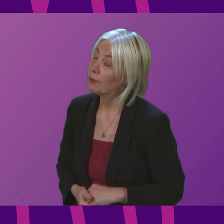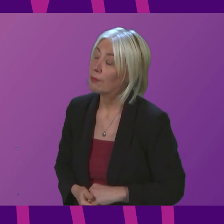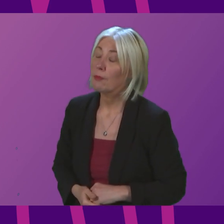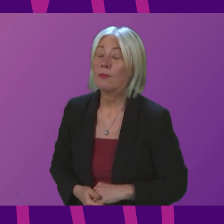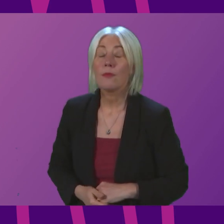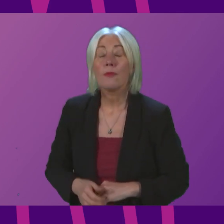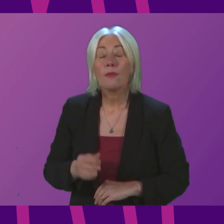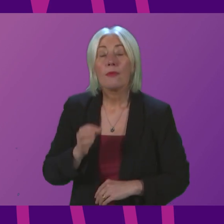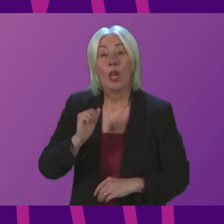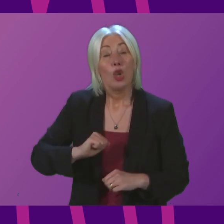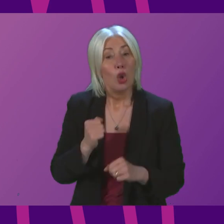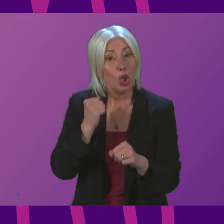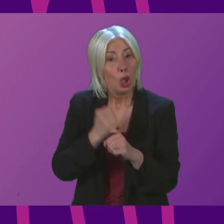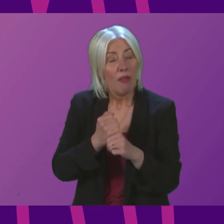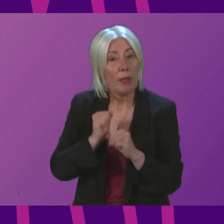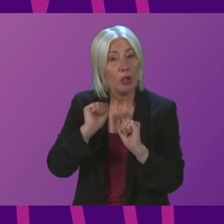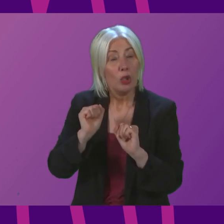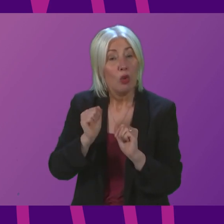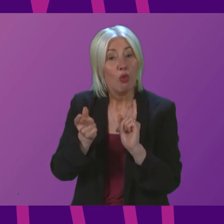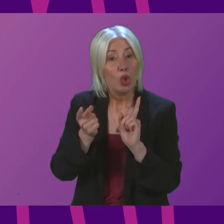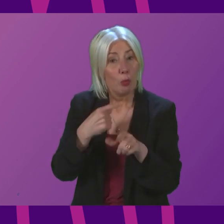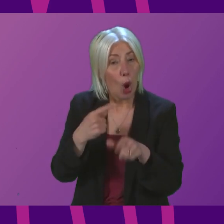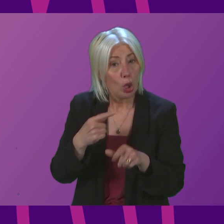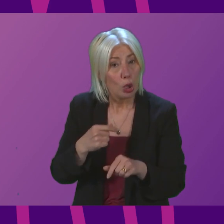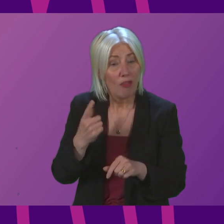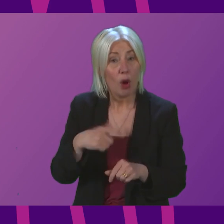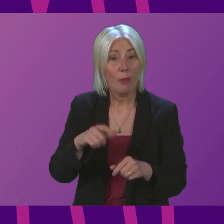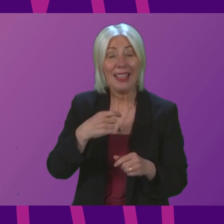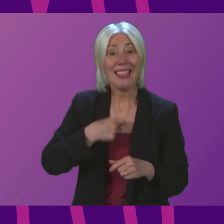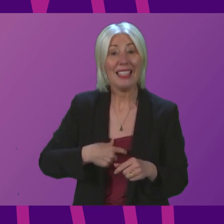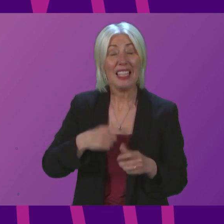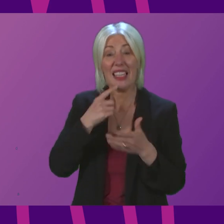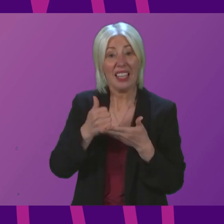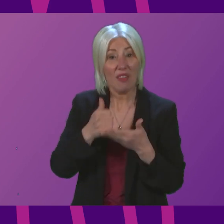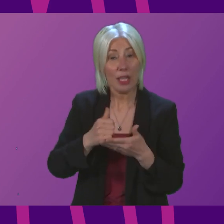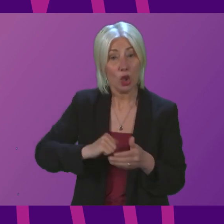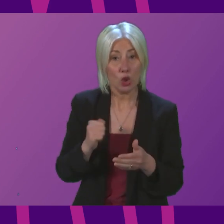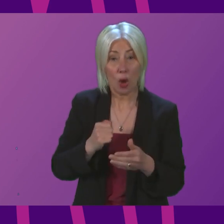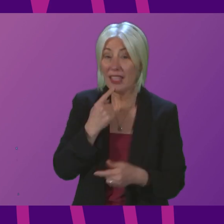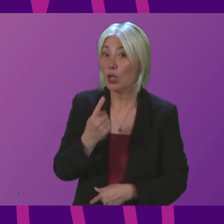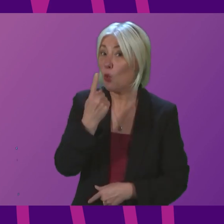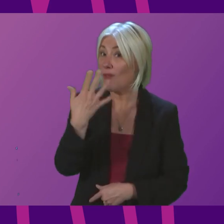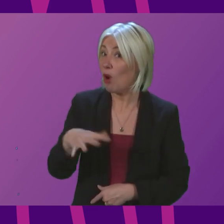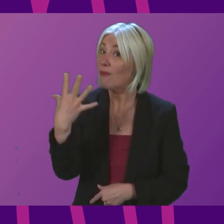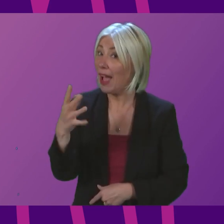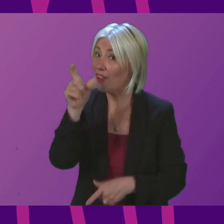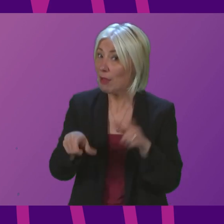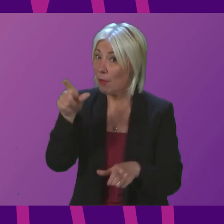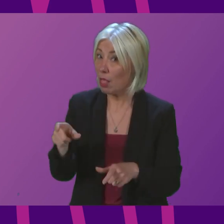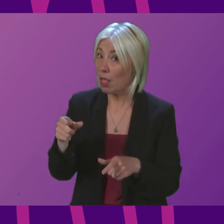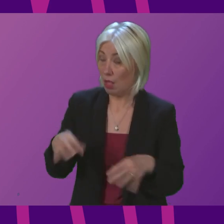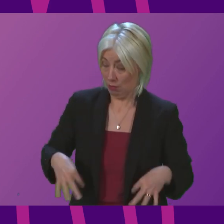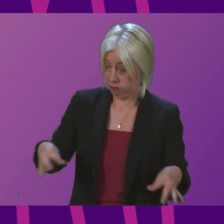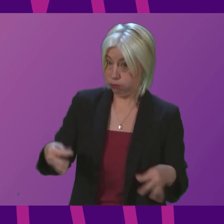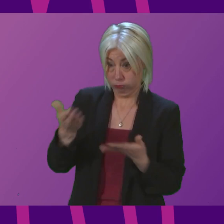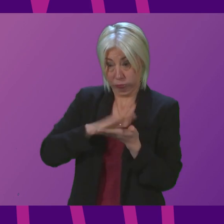Minister what the Scottish Government's response is to comments by Citizens Advice Scotland that one in five people are running out of money before PD.